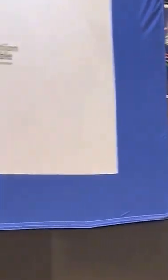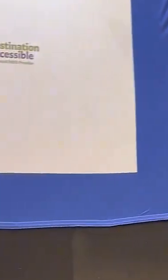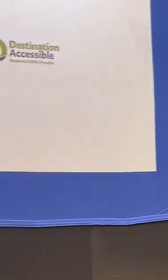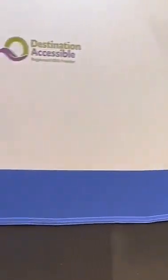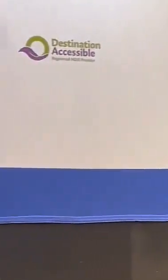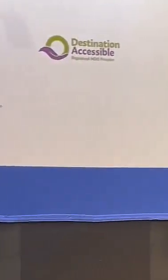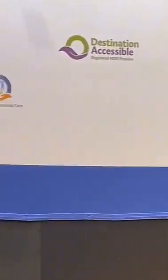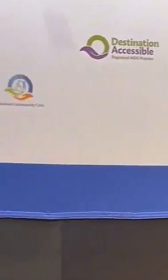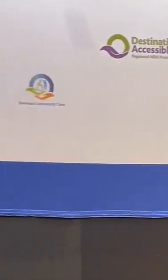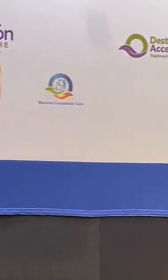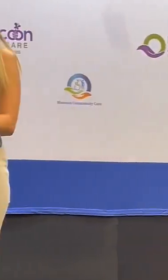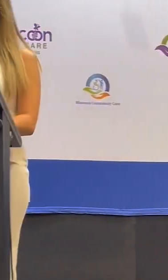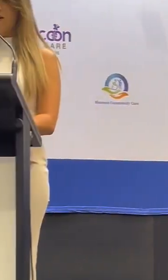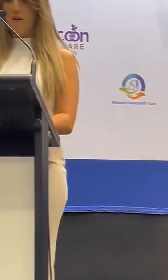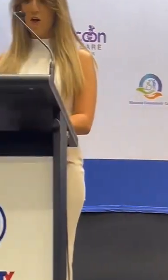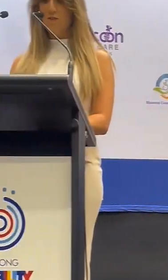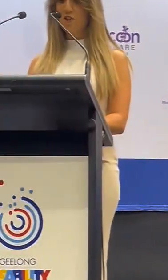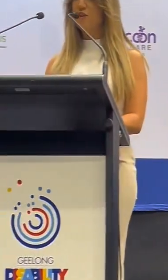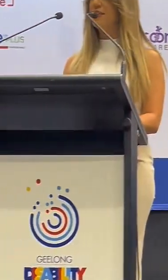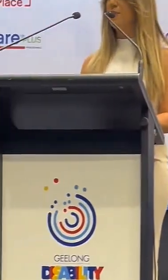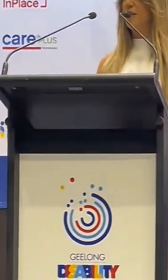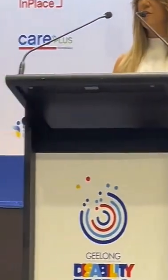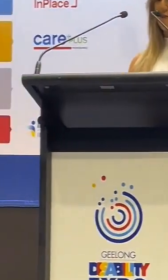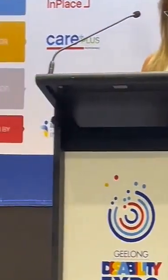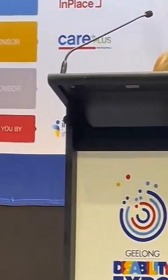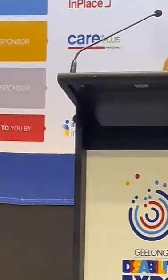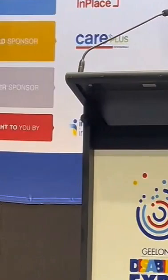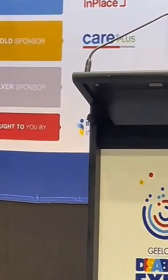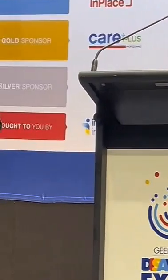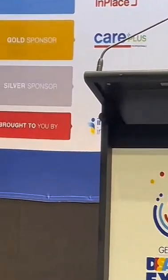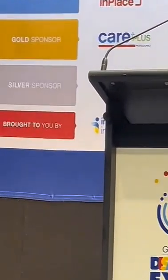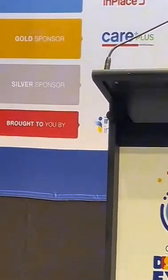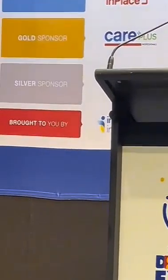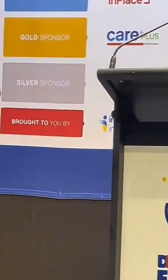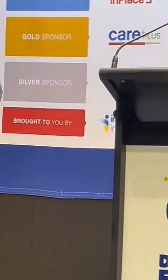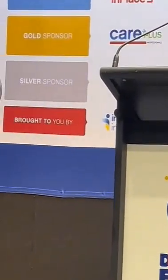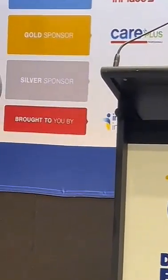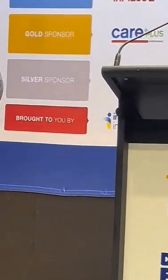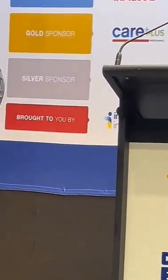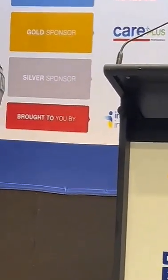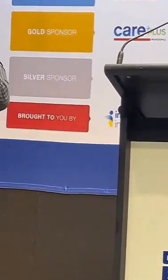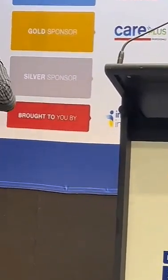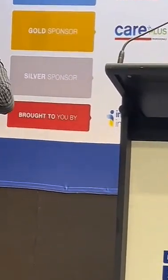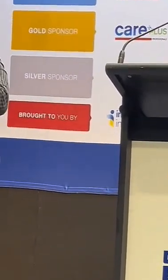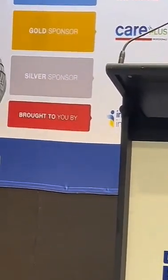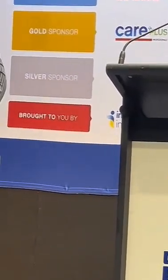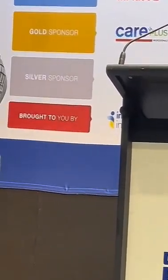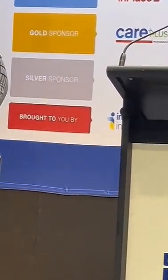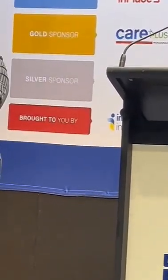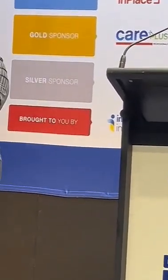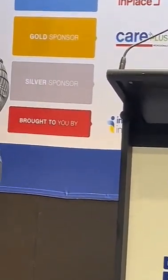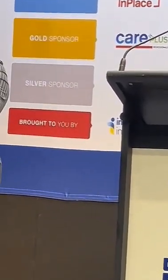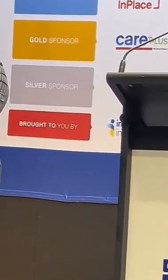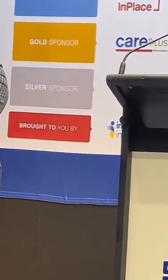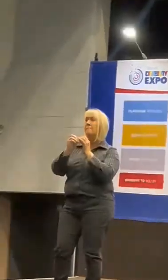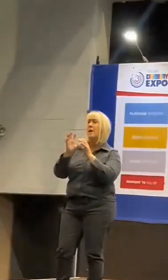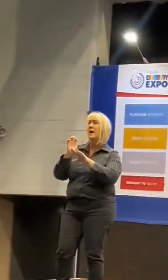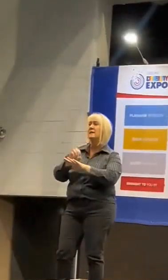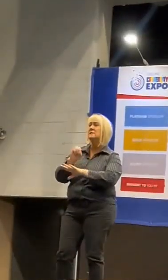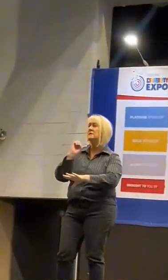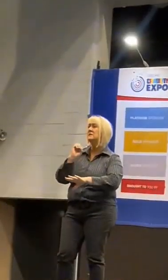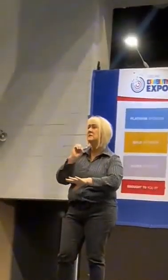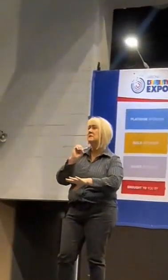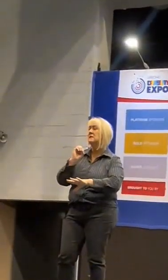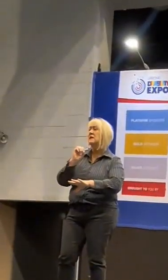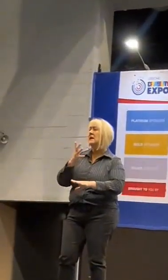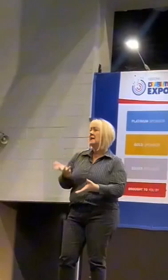embracing multiple infections, often transmitted through a tick bite. The effect of this bacteria, if left untreated,